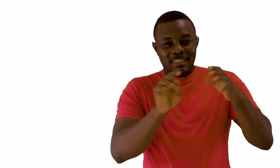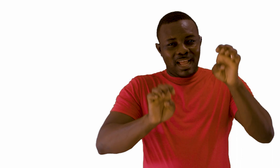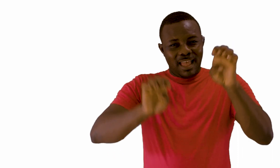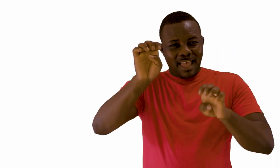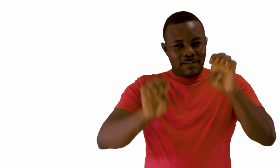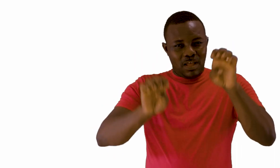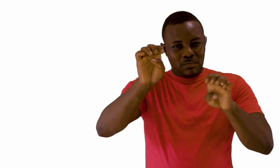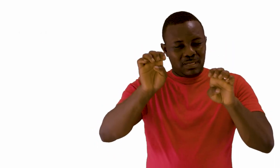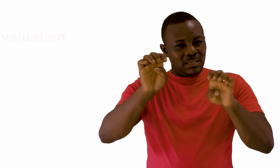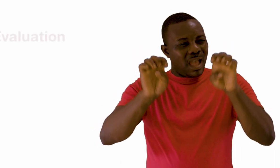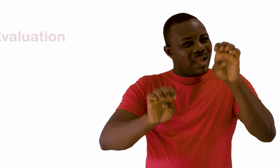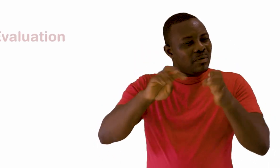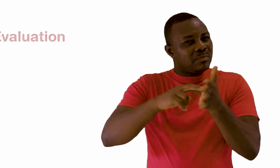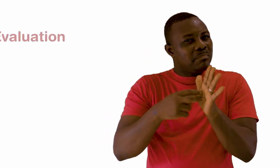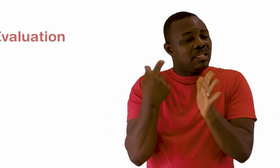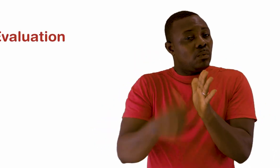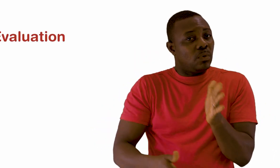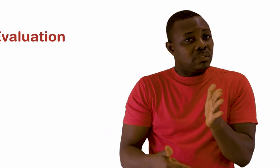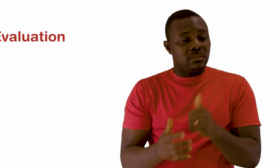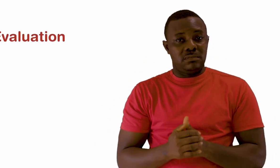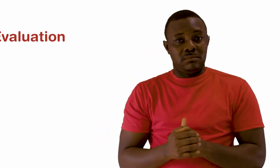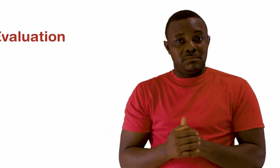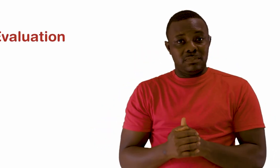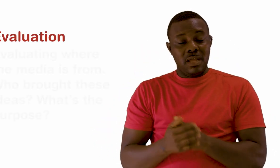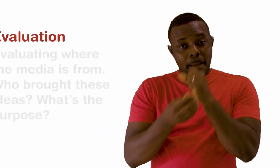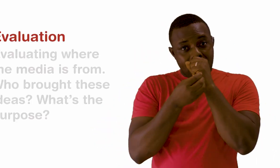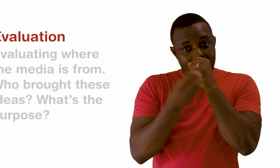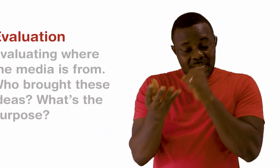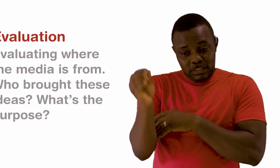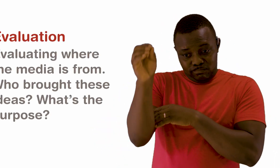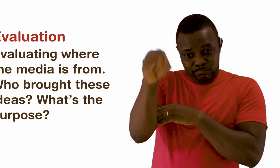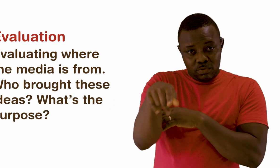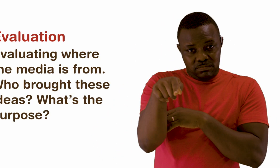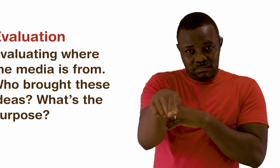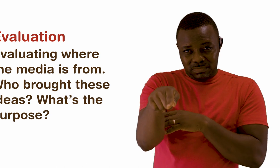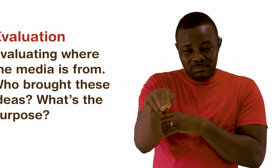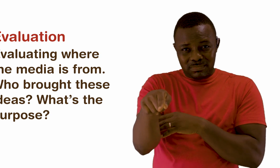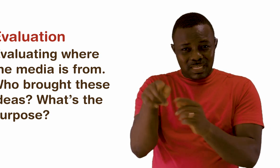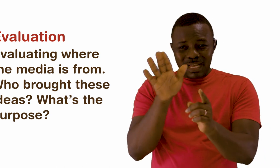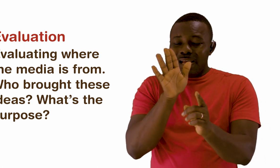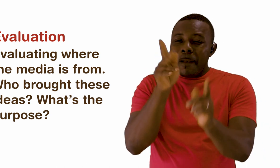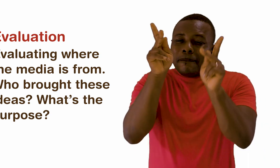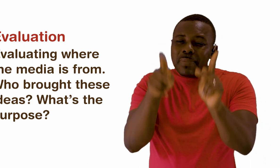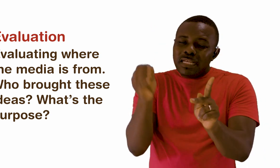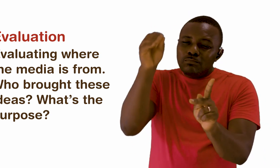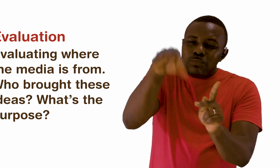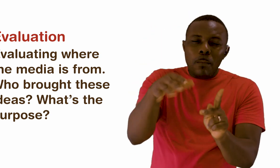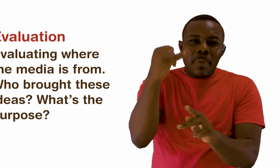Next, we have evaluation. What is it? This is about evaluating where the media is from. Who brought